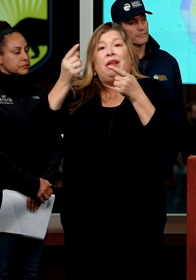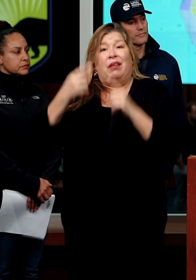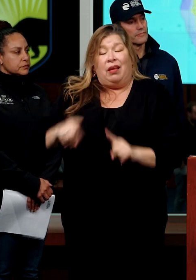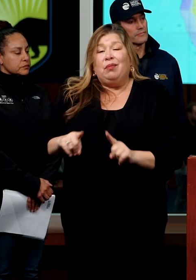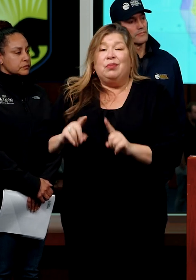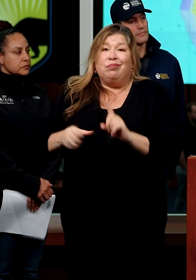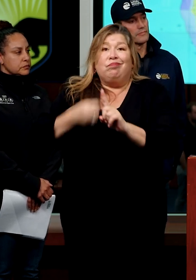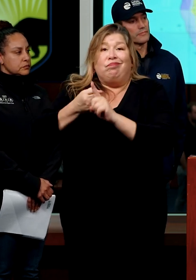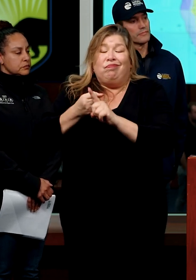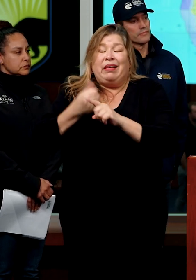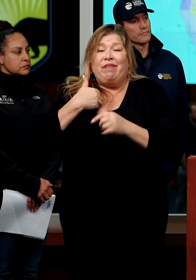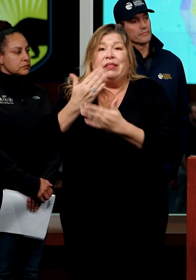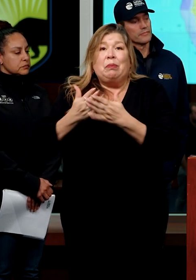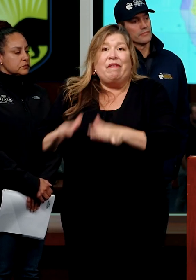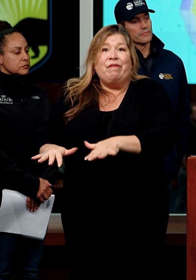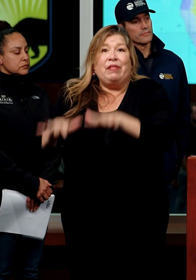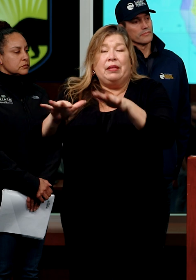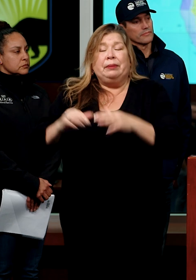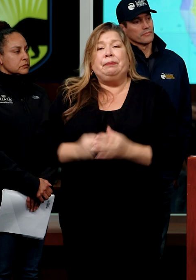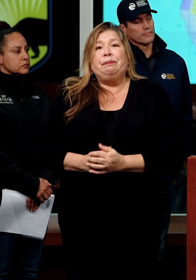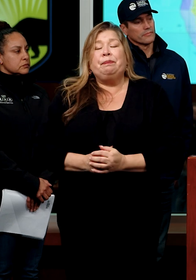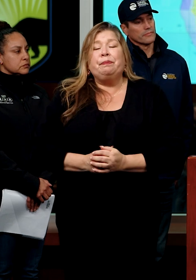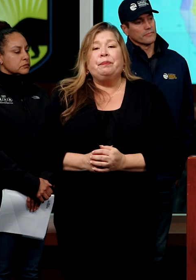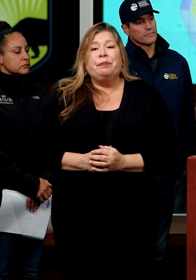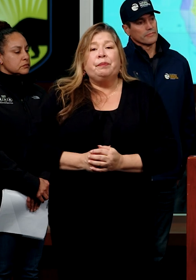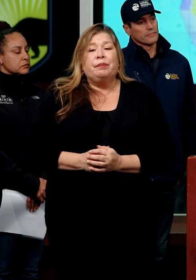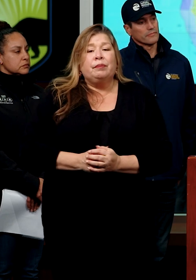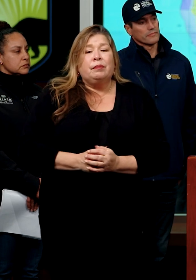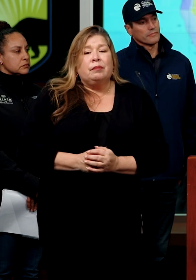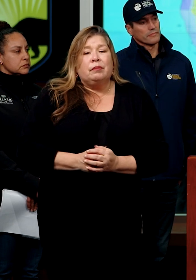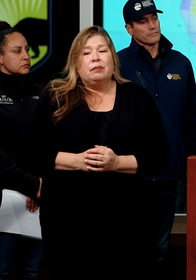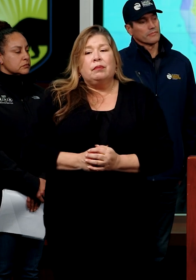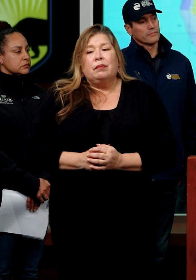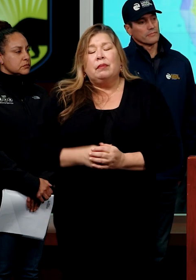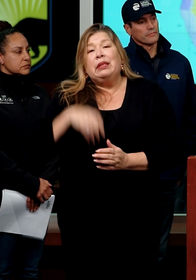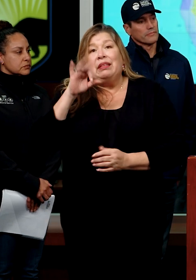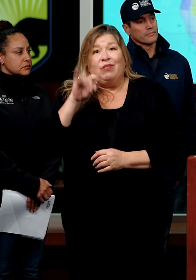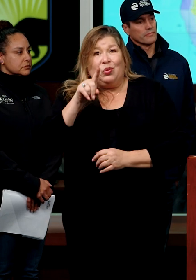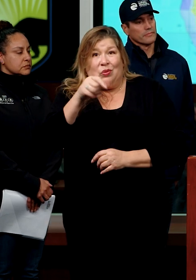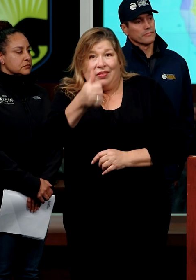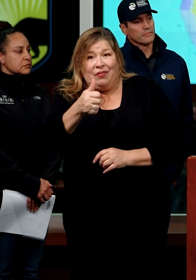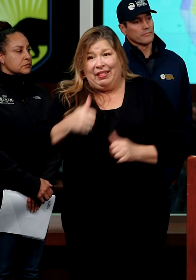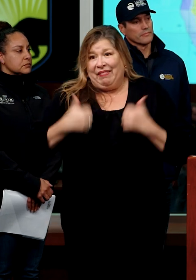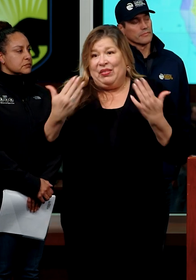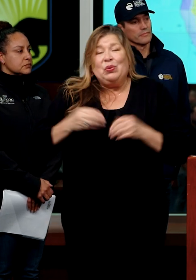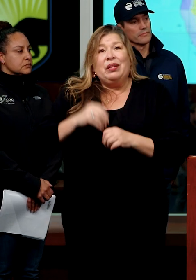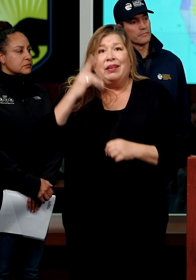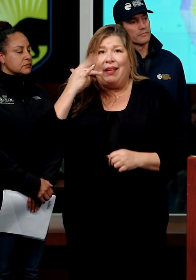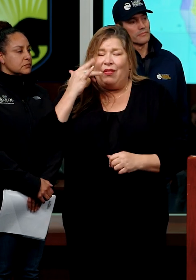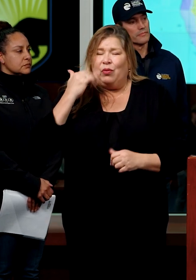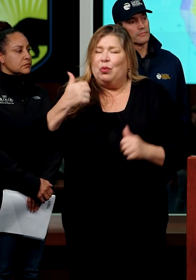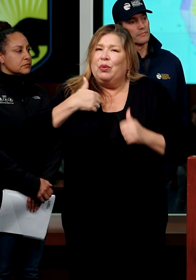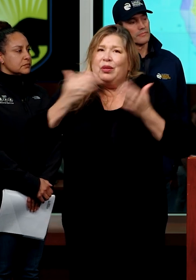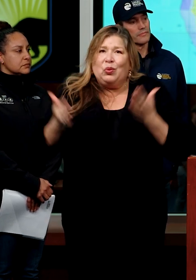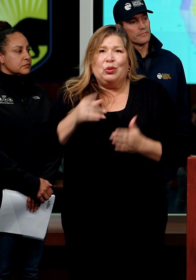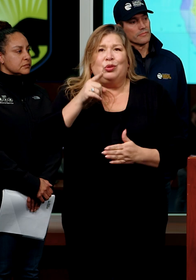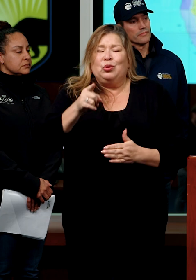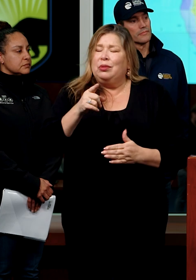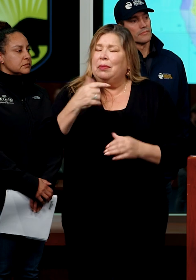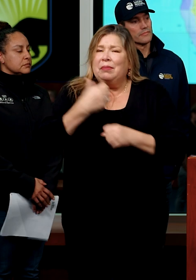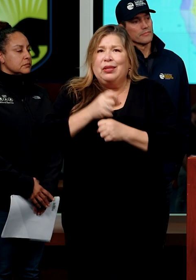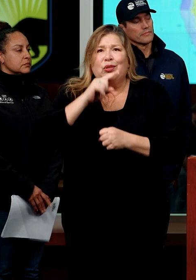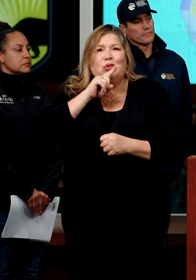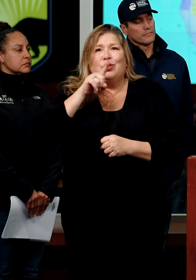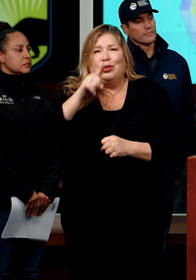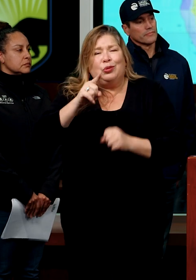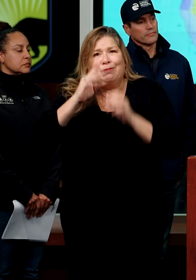flooding. If you are anywhere in California, we also urge you to stay connected